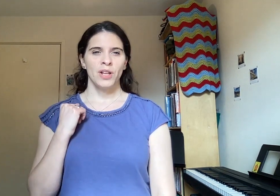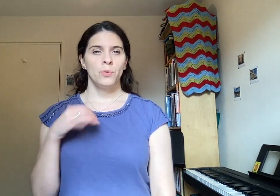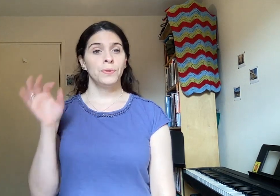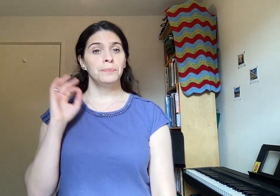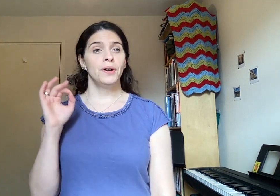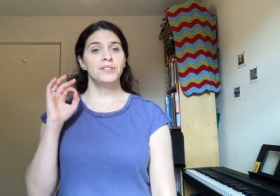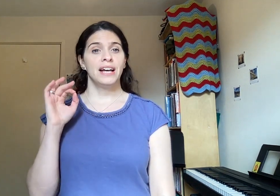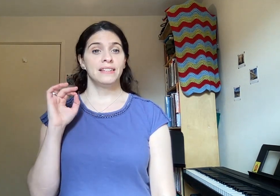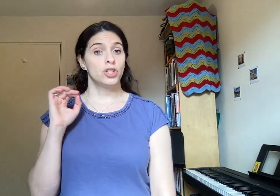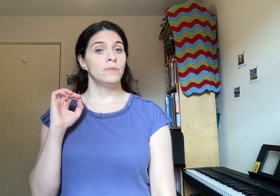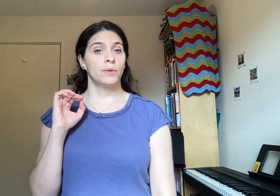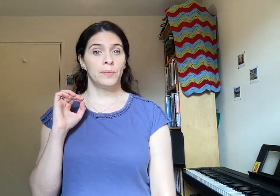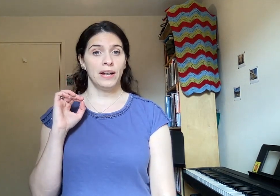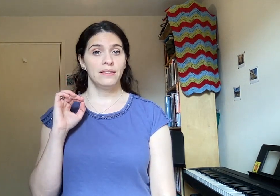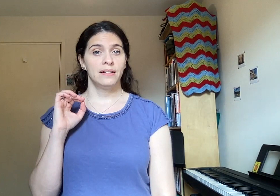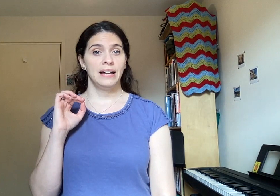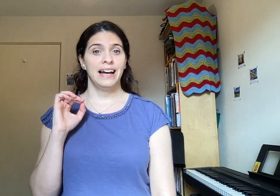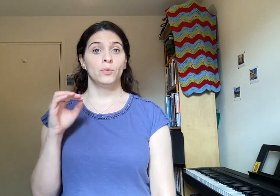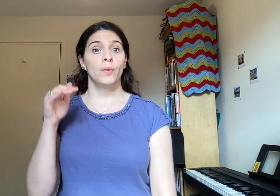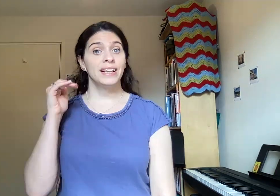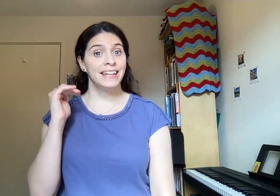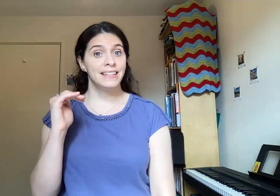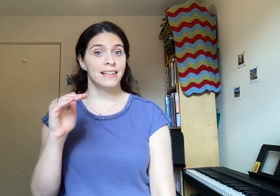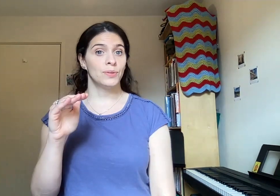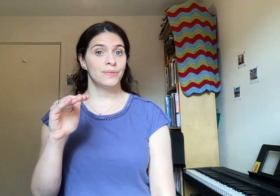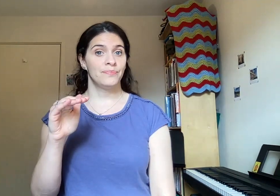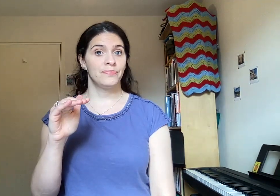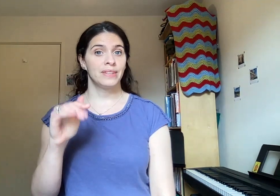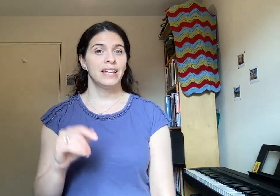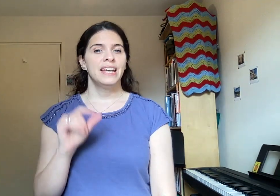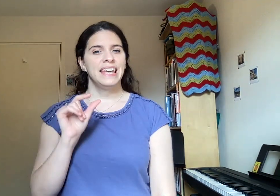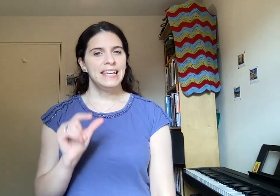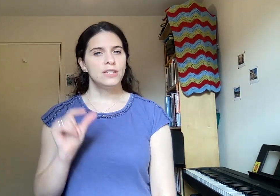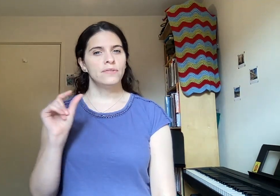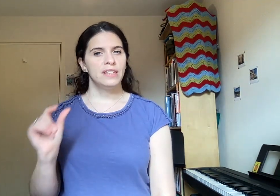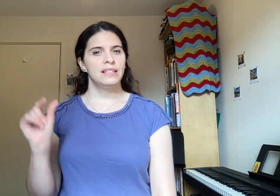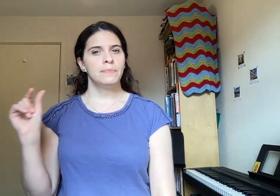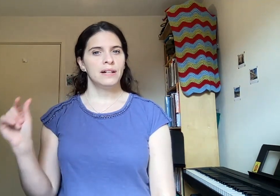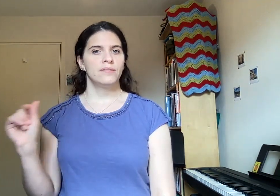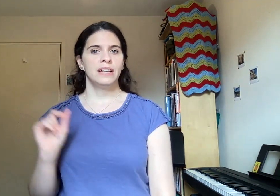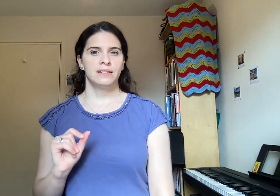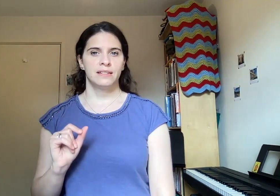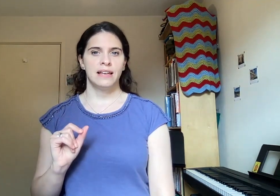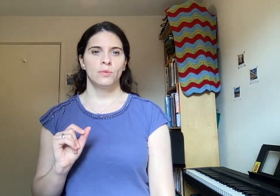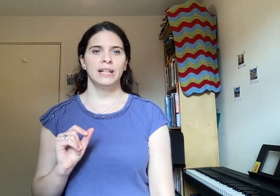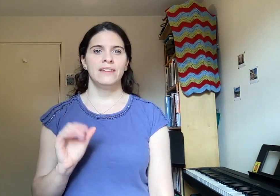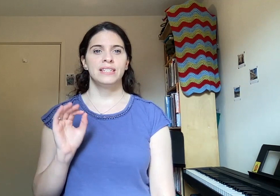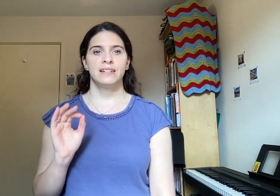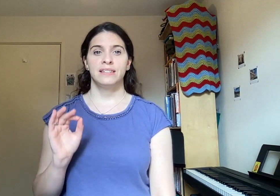We will pause at the top of our breath and we will hiss out. Each of these parts of the exercise will have a certain